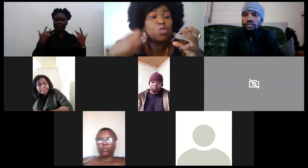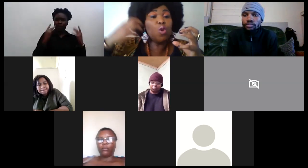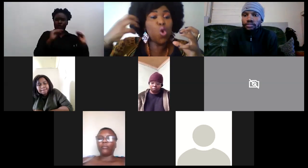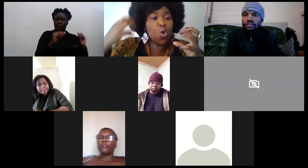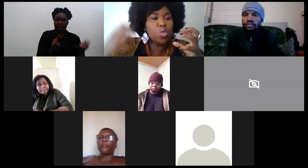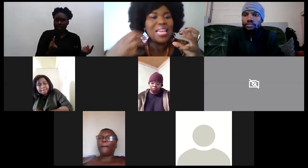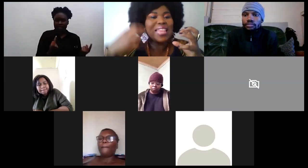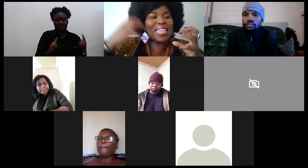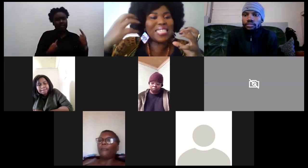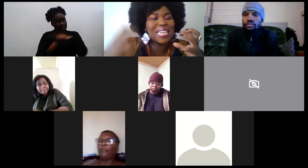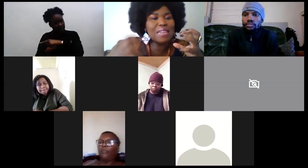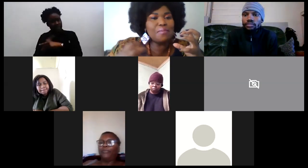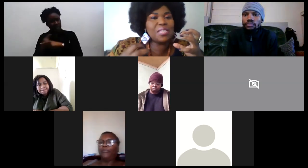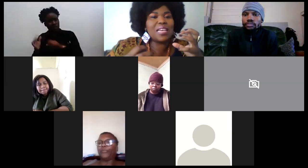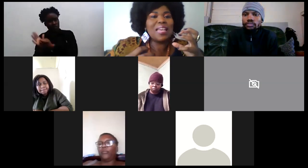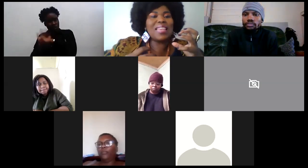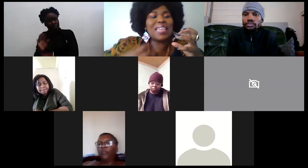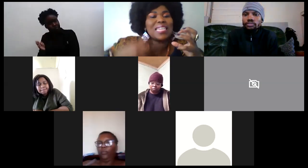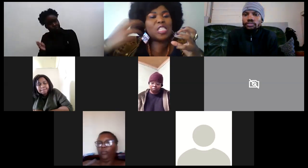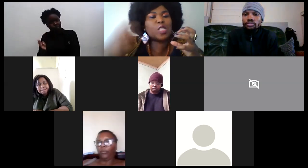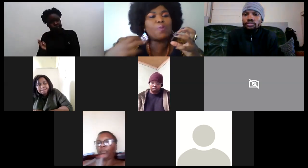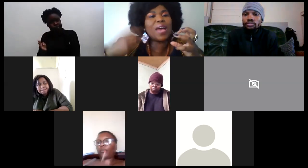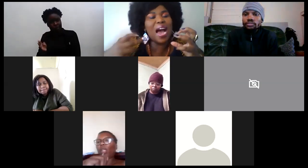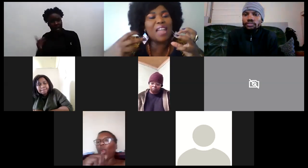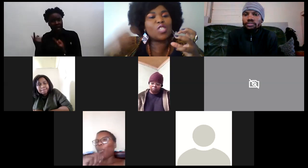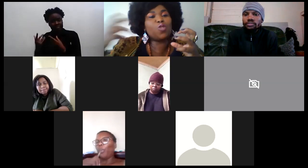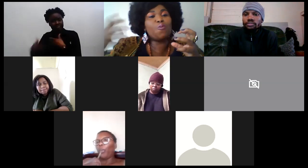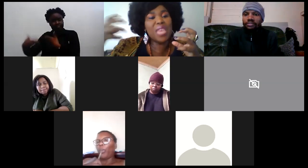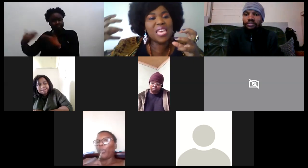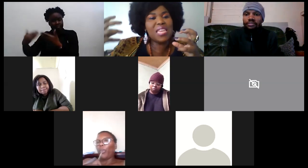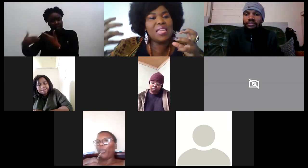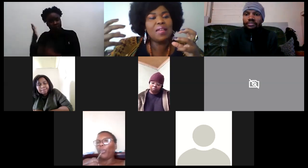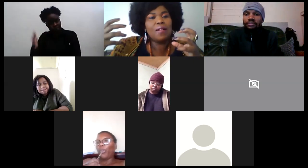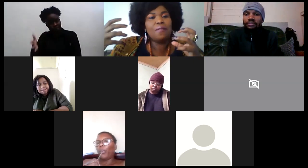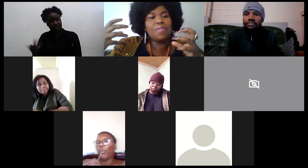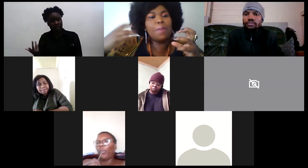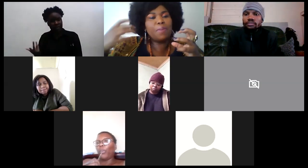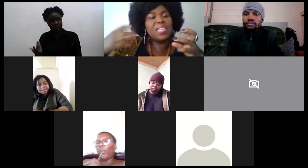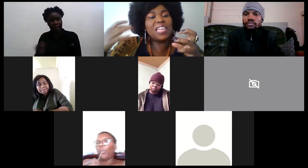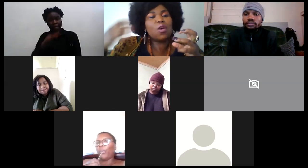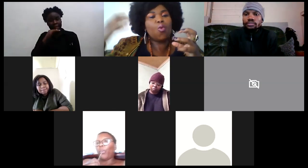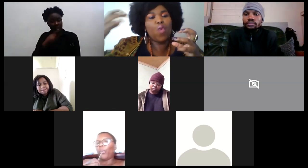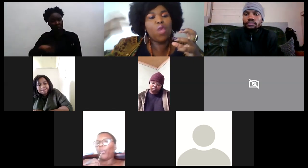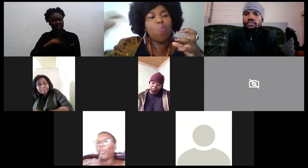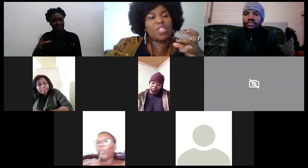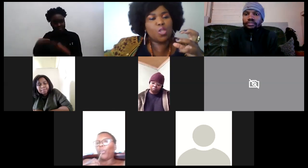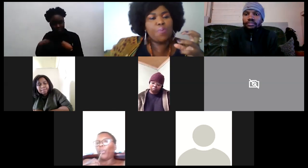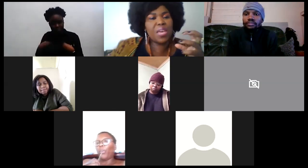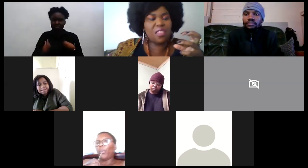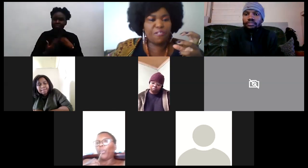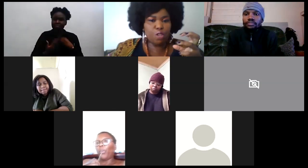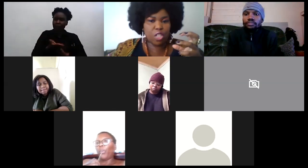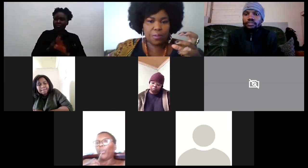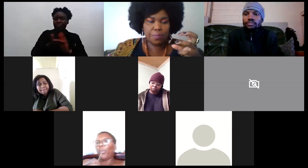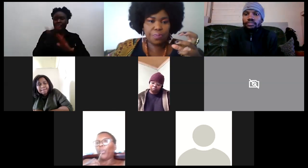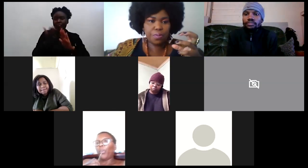to lose the dreams that inspire us to be the people that we want to be